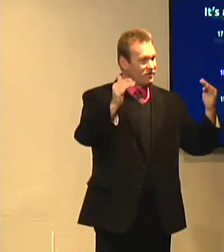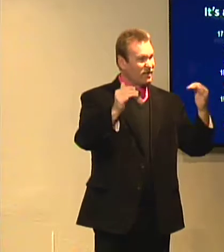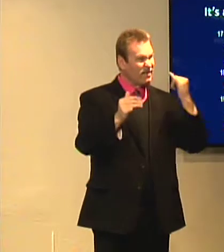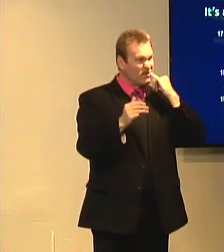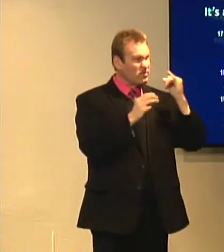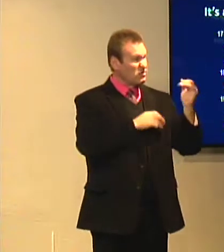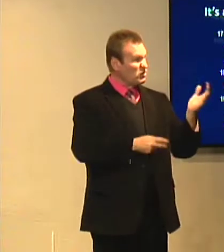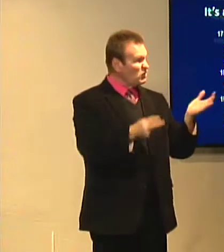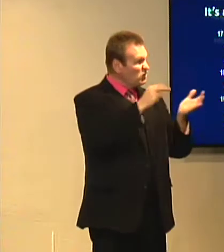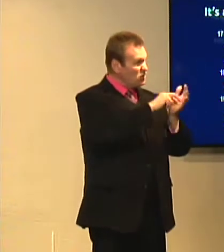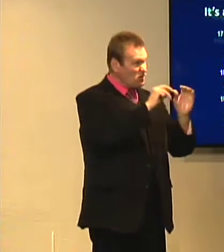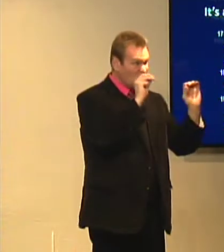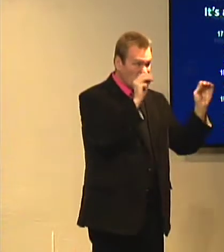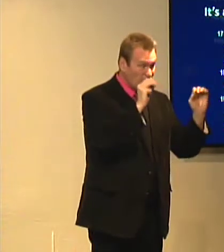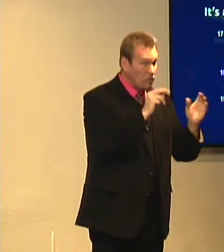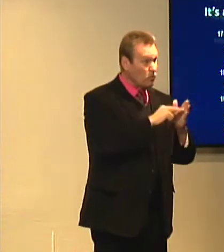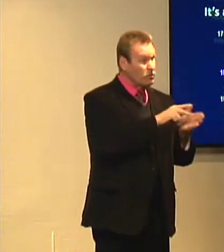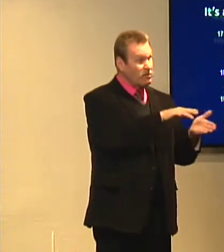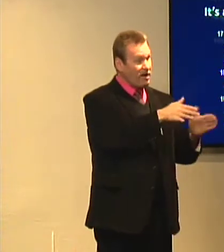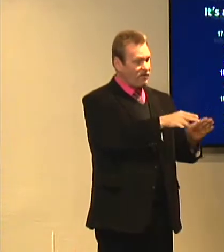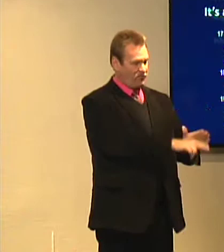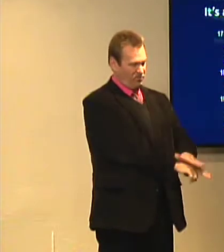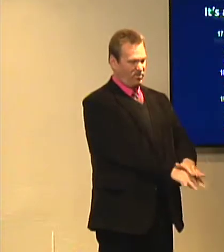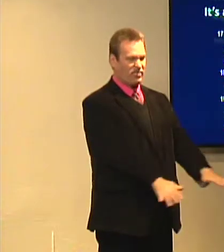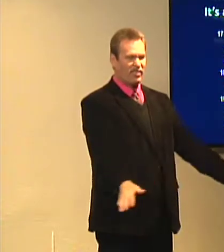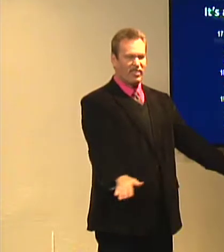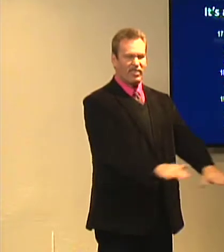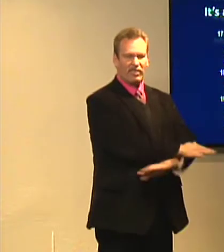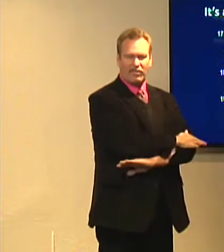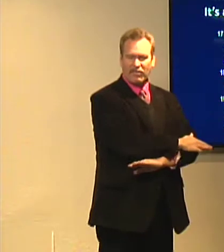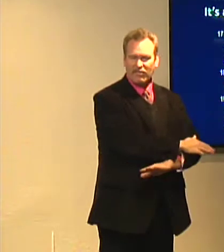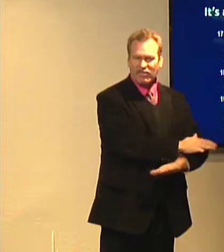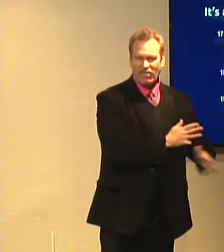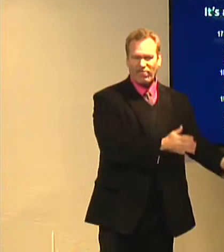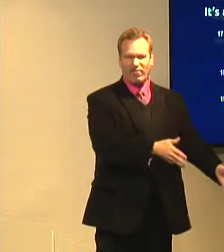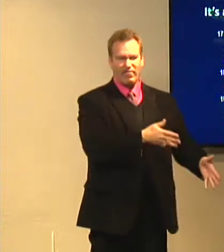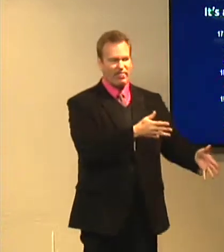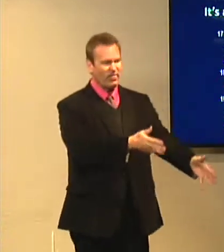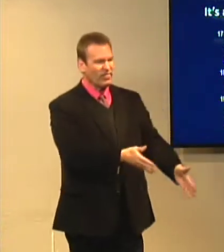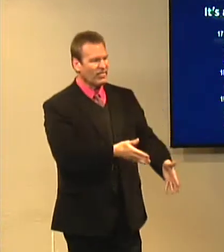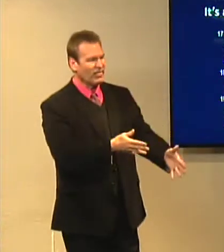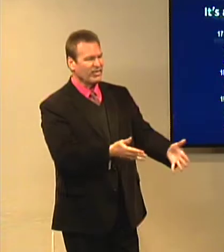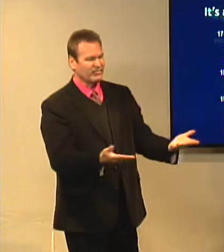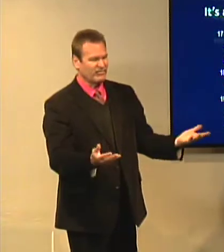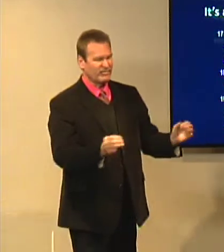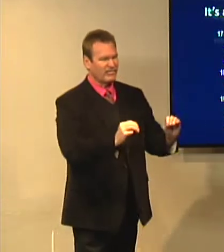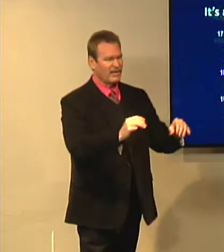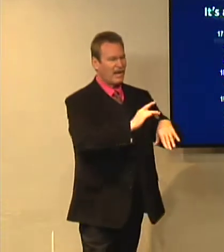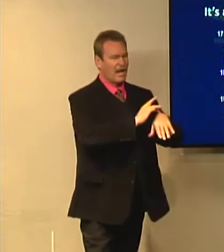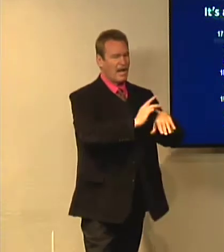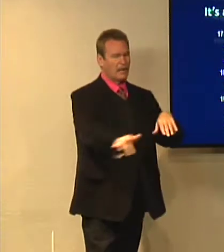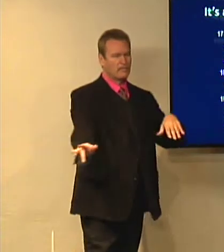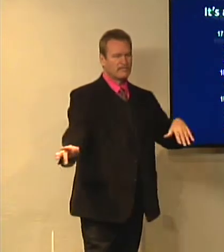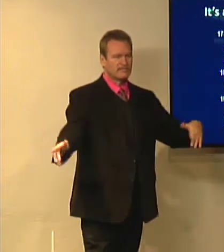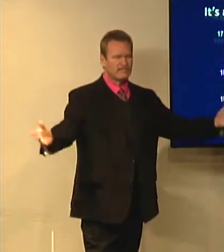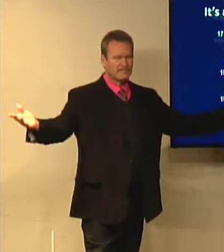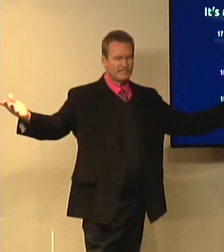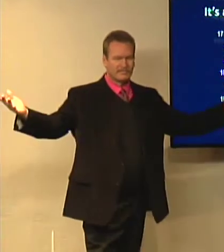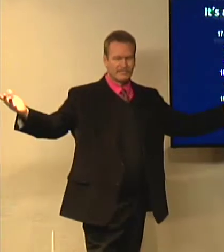they're in heaven with God. But if a person, if we do not believe in the resurrection, they're never going to be, they're